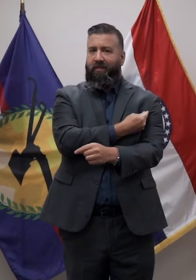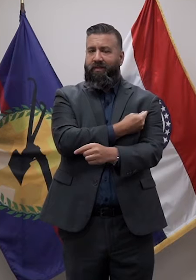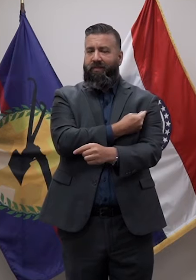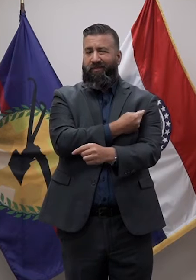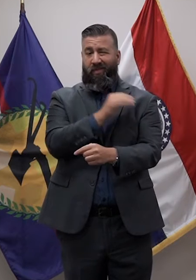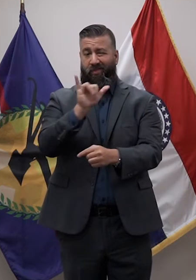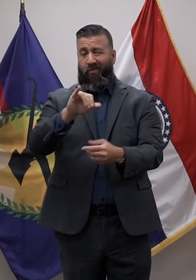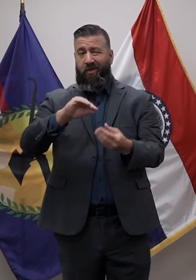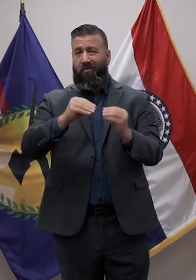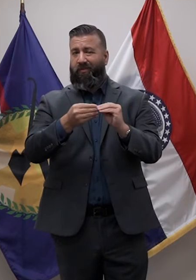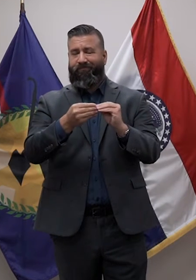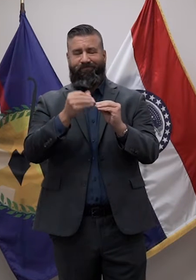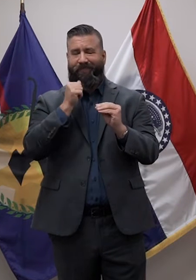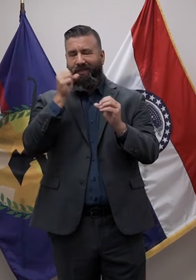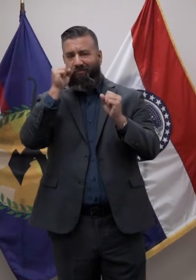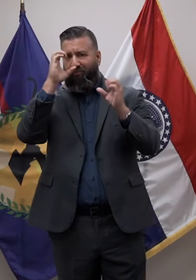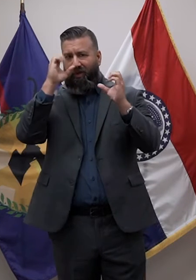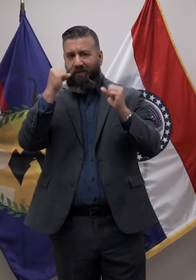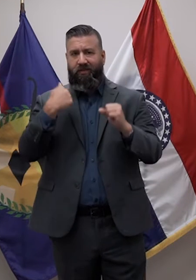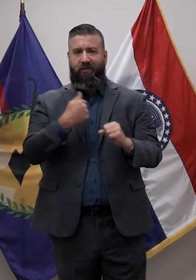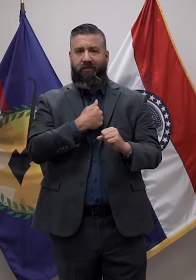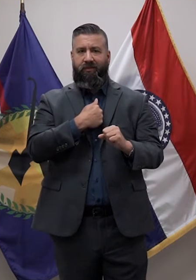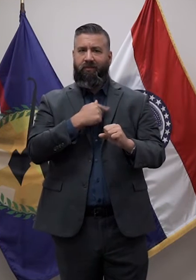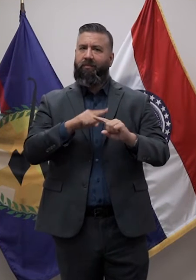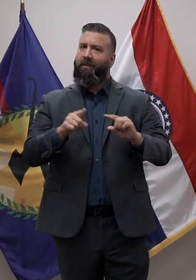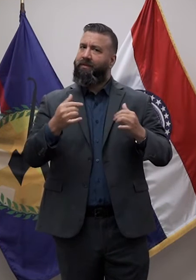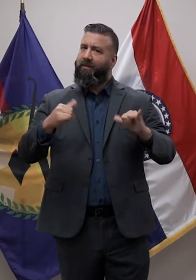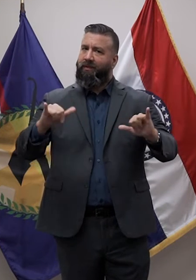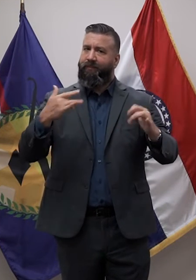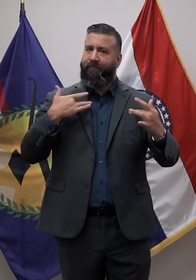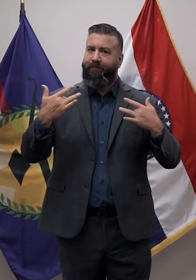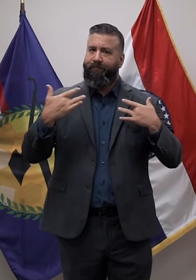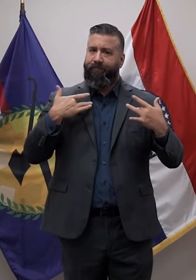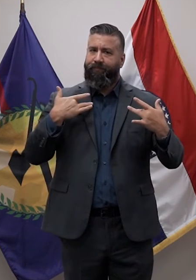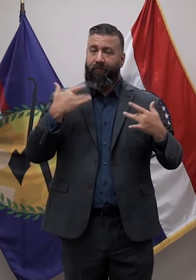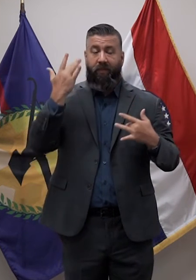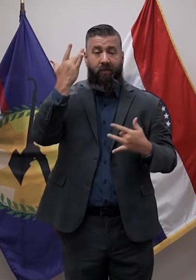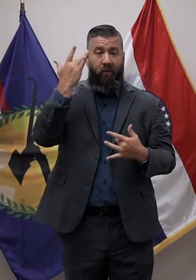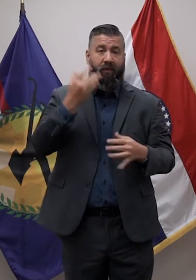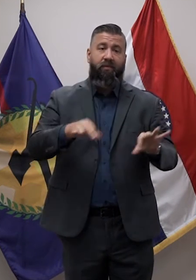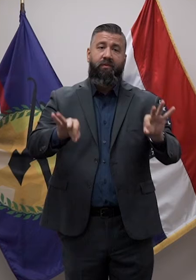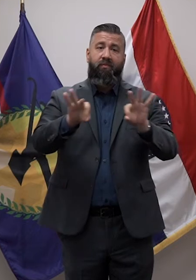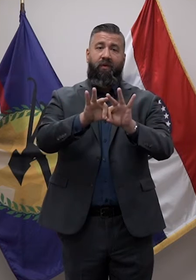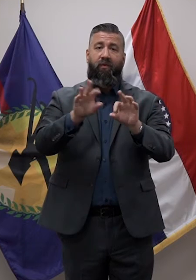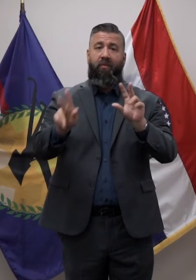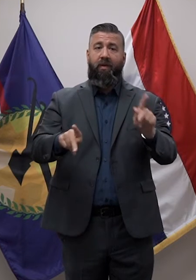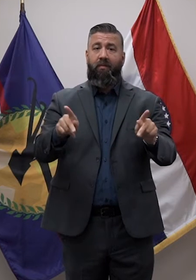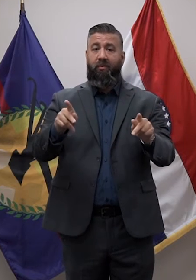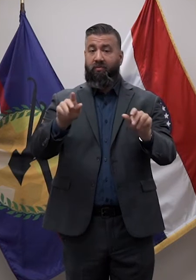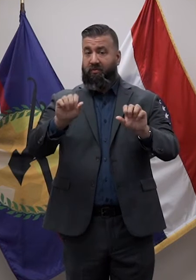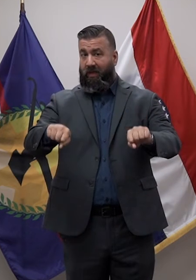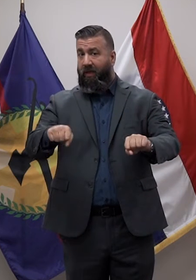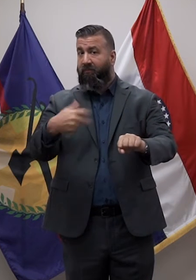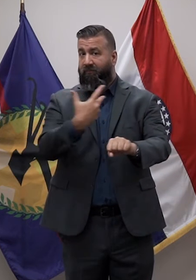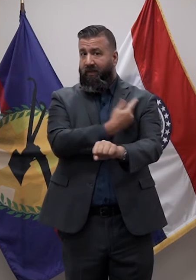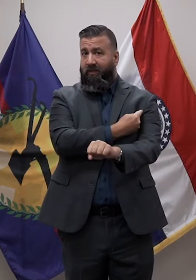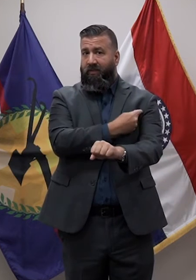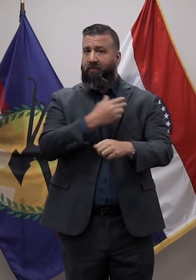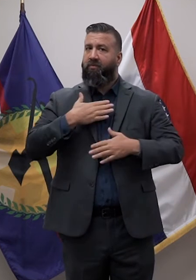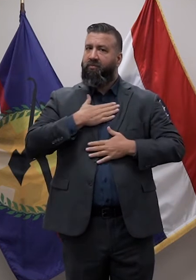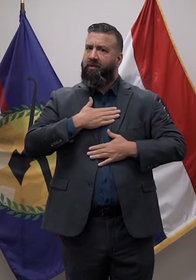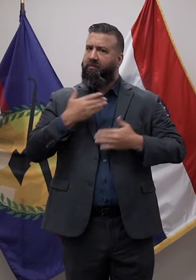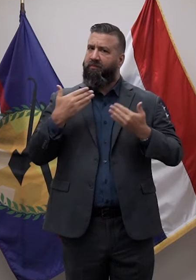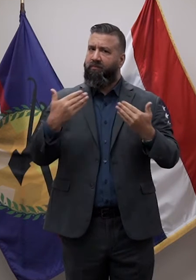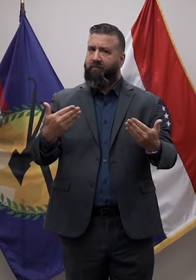totally surprising, but it's certainly concerning. And that's why it's critical that those who are eligible do get vaccinated and